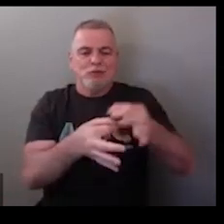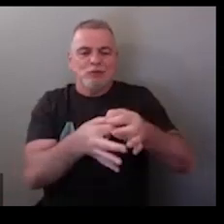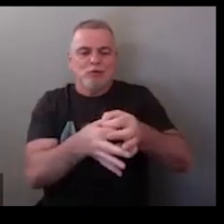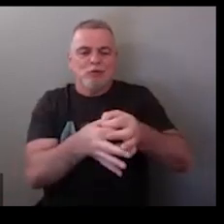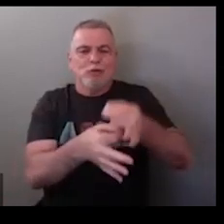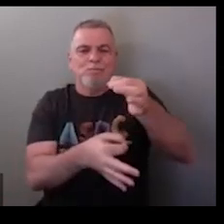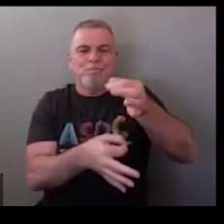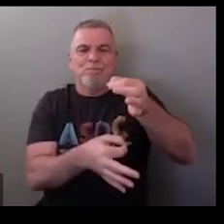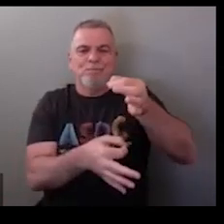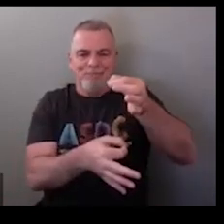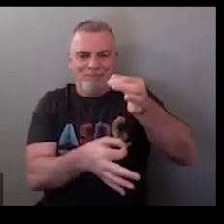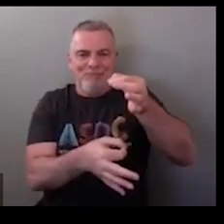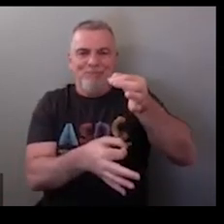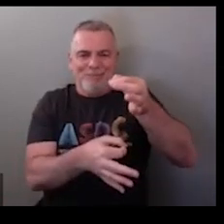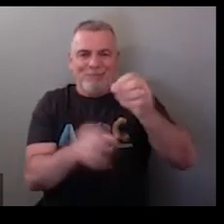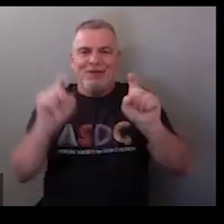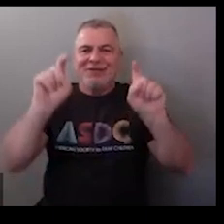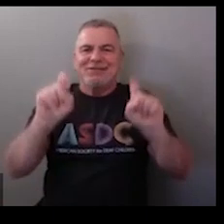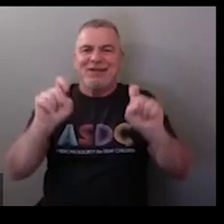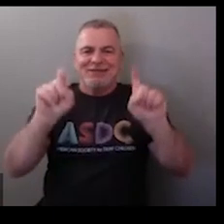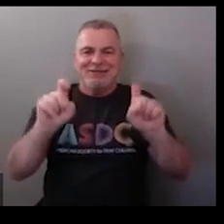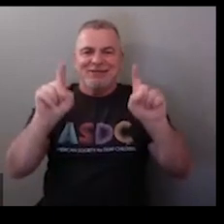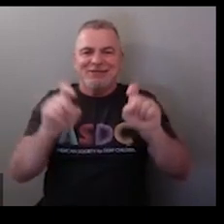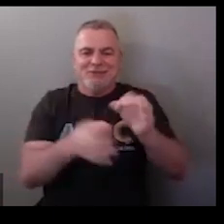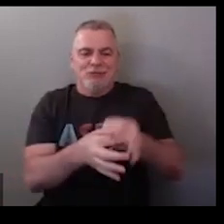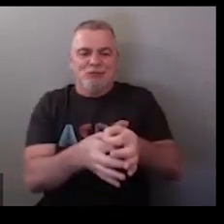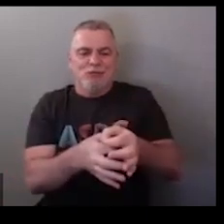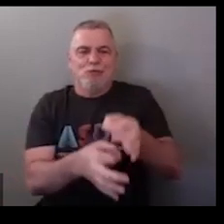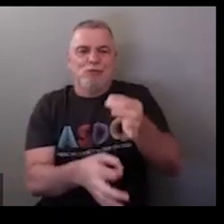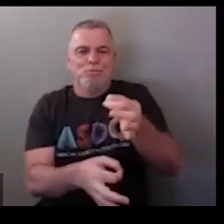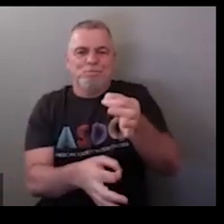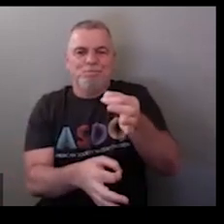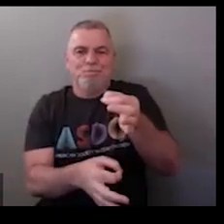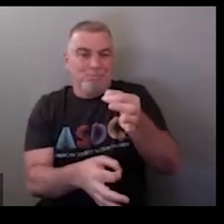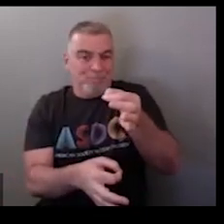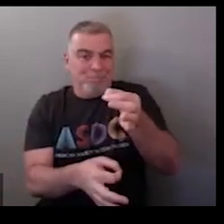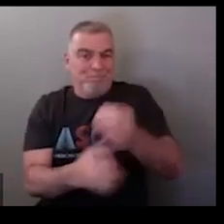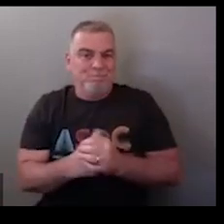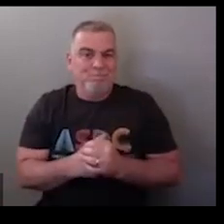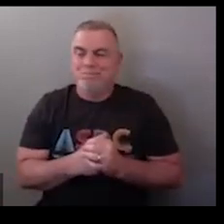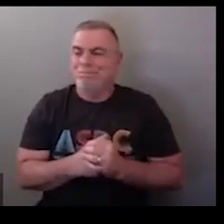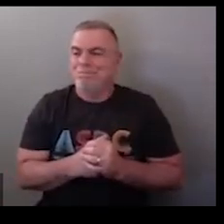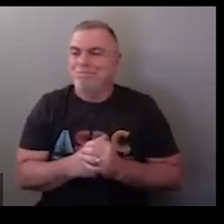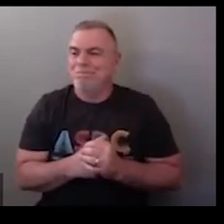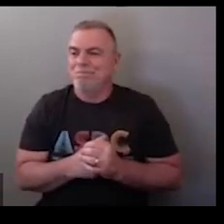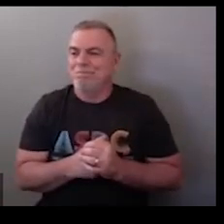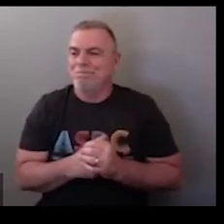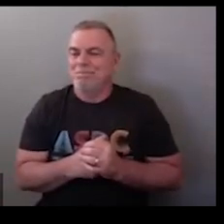test tube so this is test and then again you would describe the shape